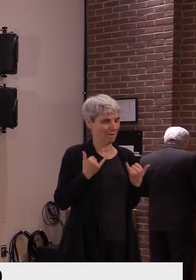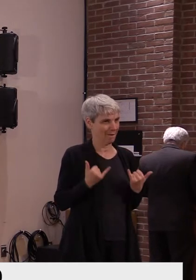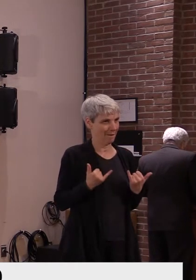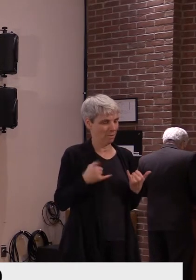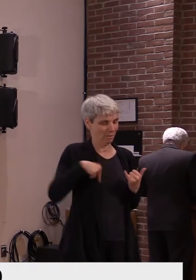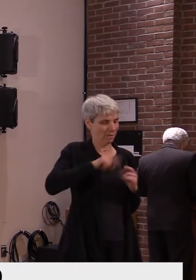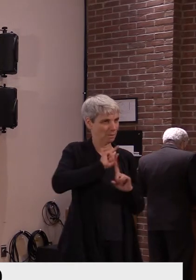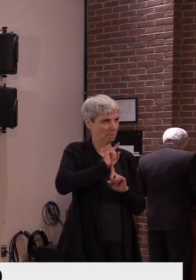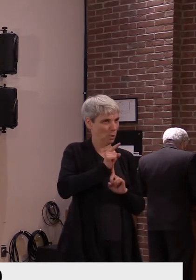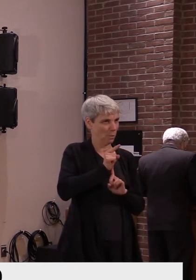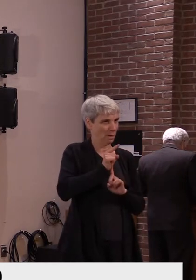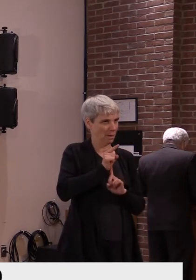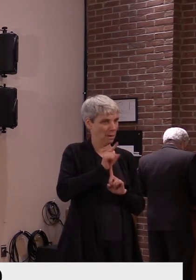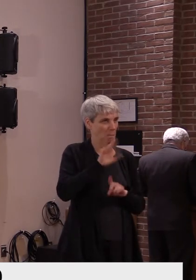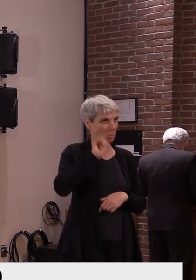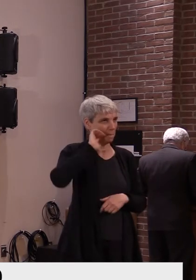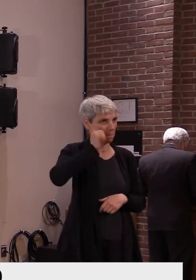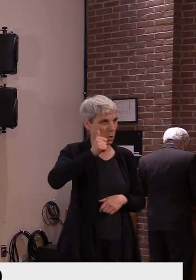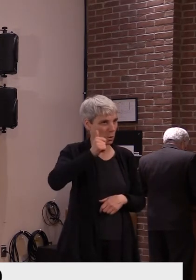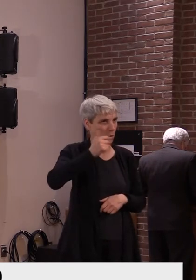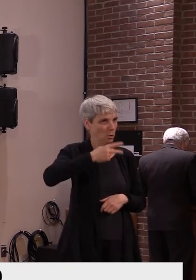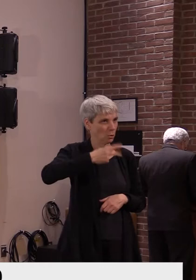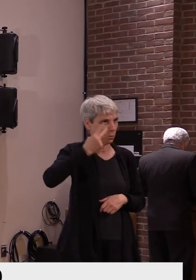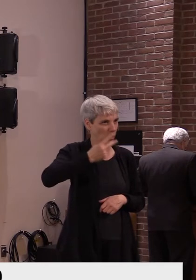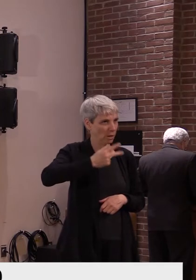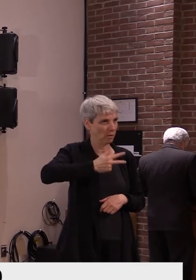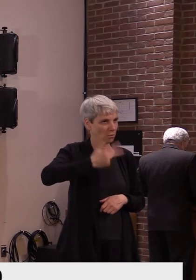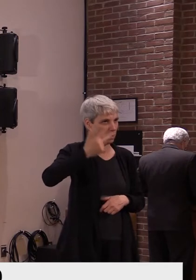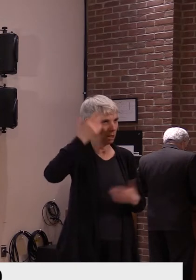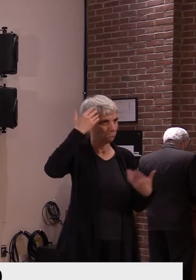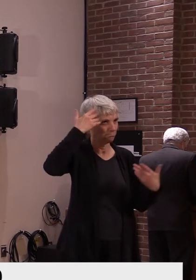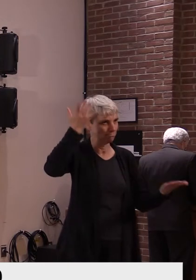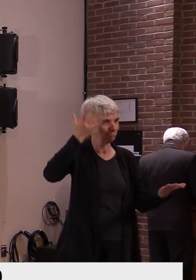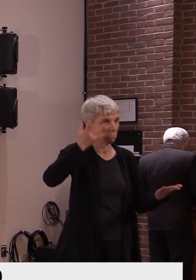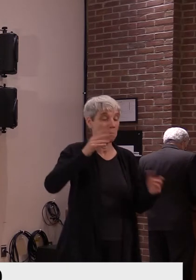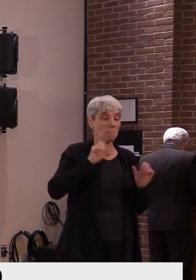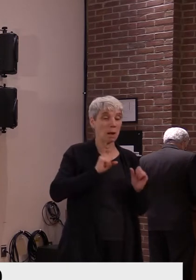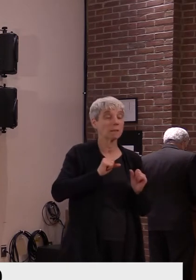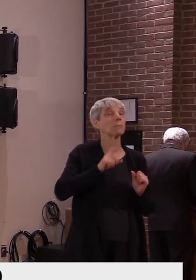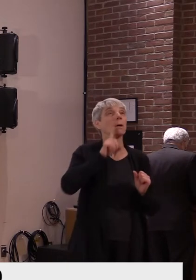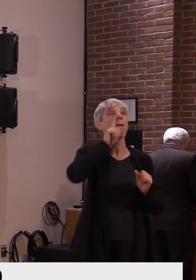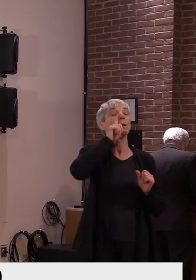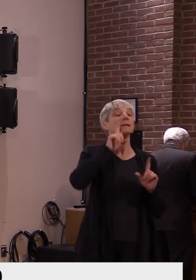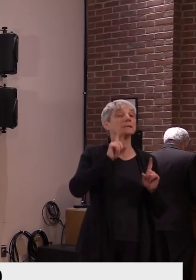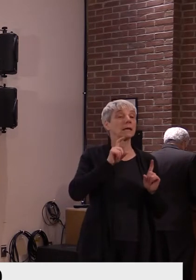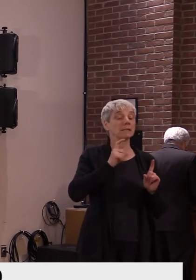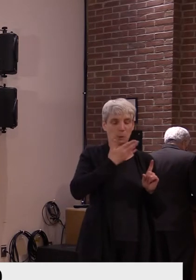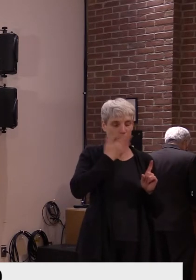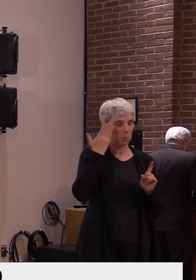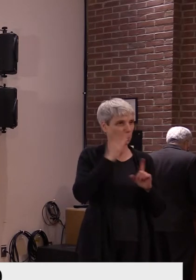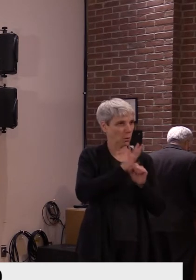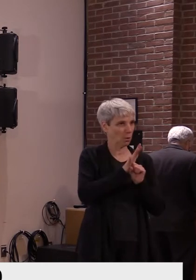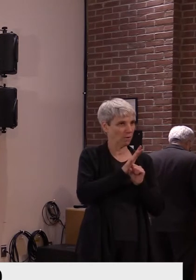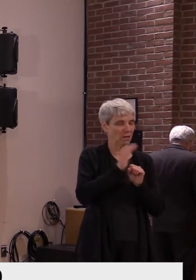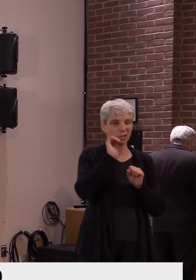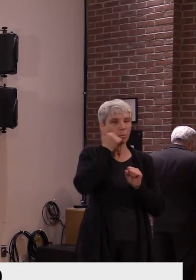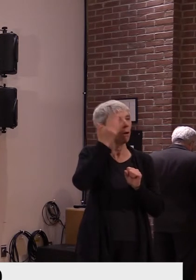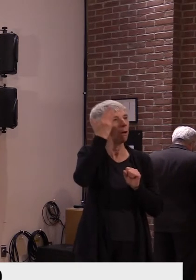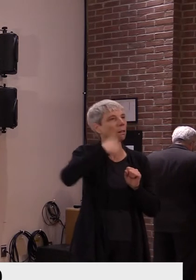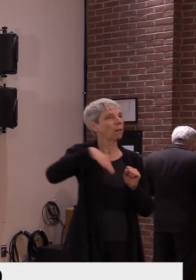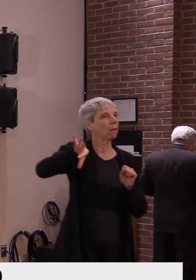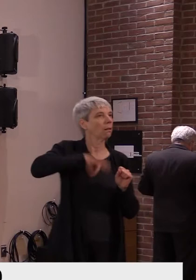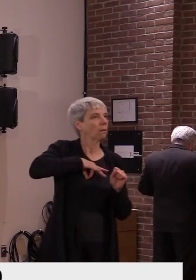of the next day or the day after the day after. So I would submit that if you're coming from a zone that has,